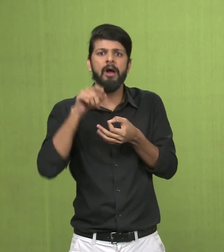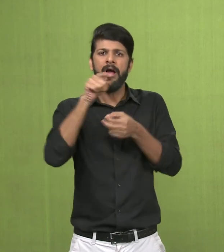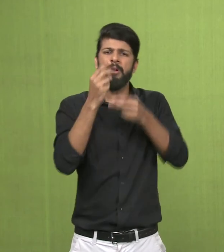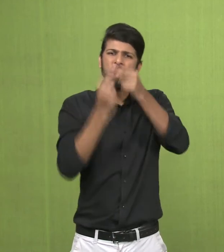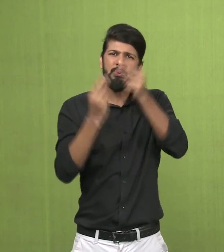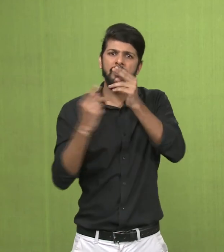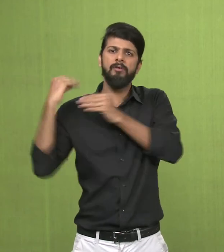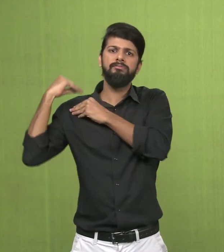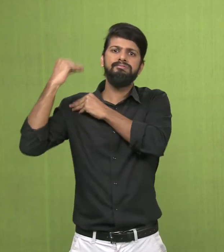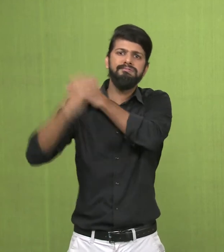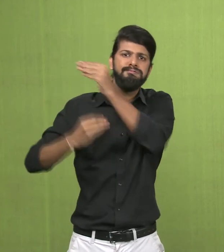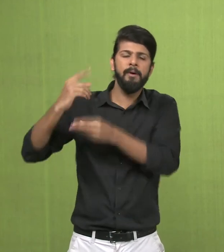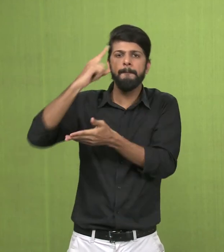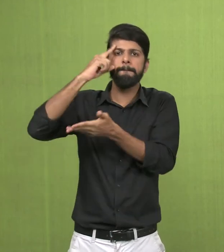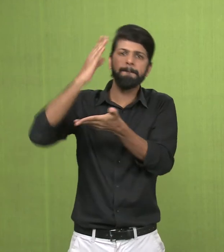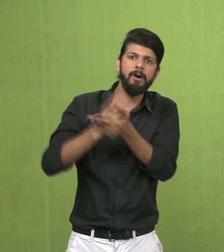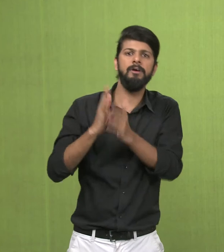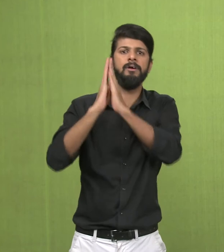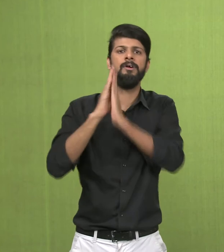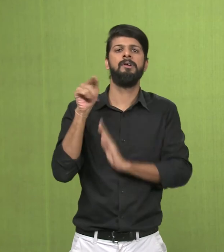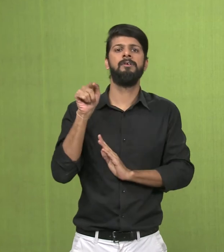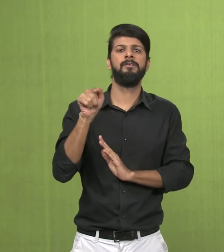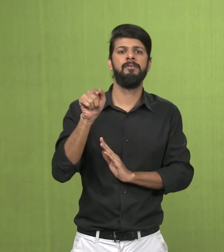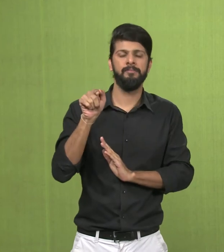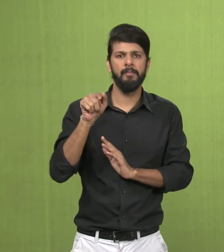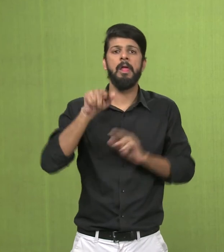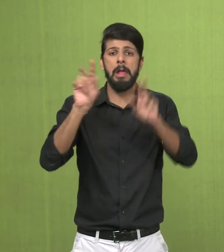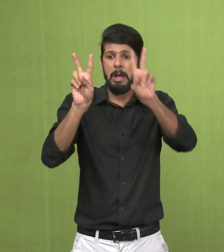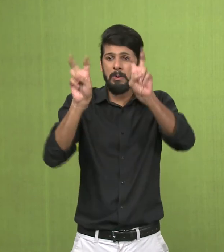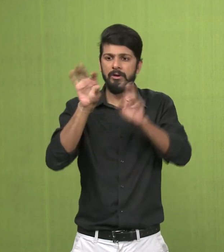Brahmins, Jains and Buddhist traditions. It was a kind of a belief system.